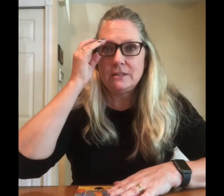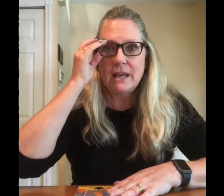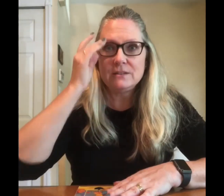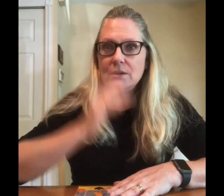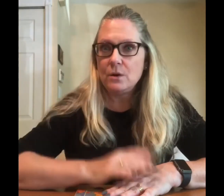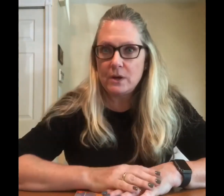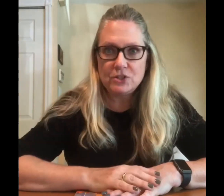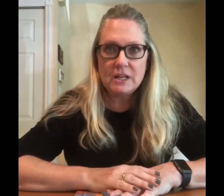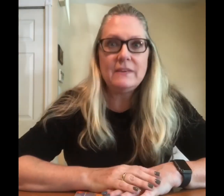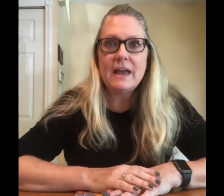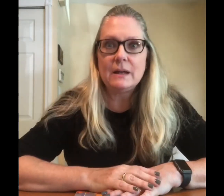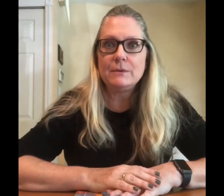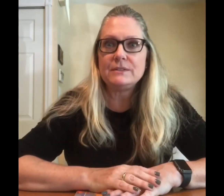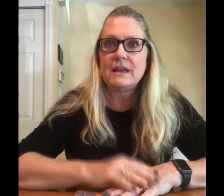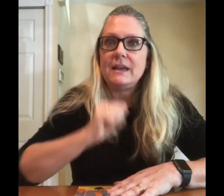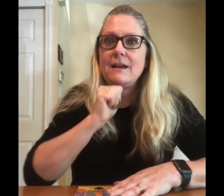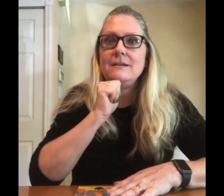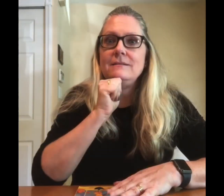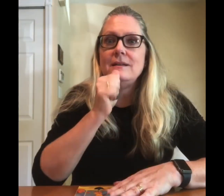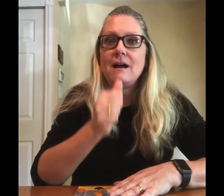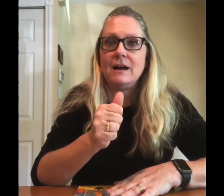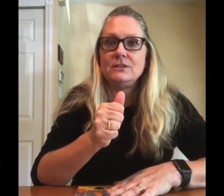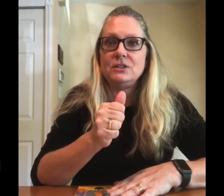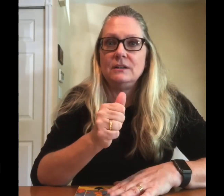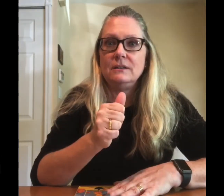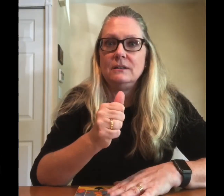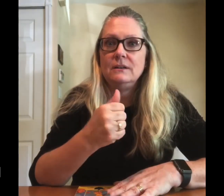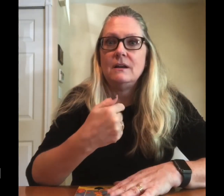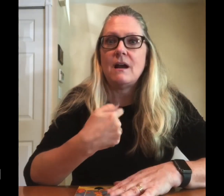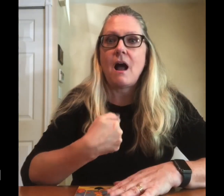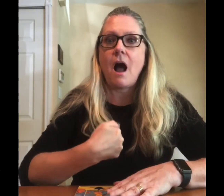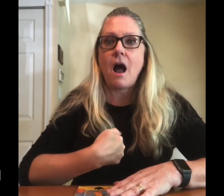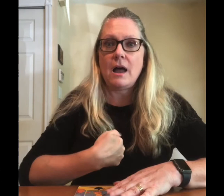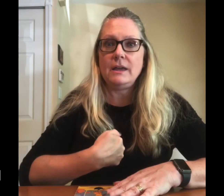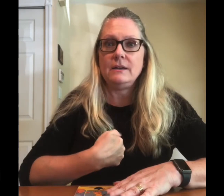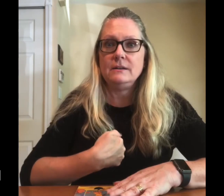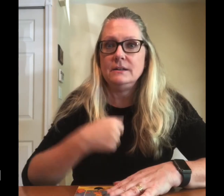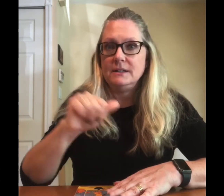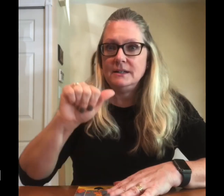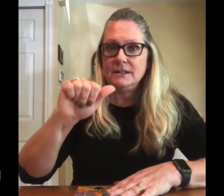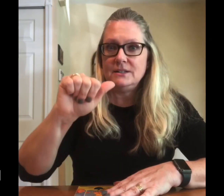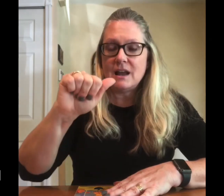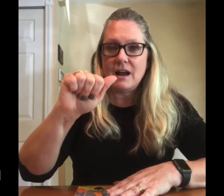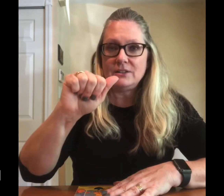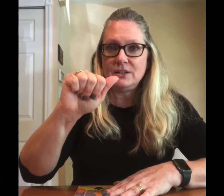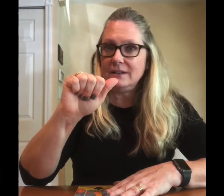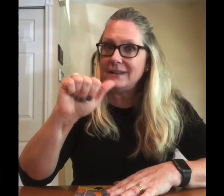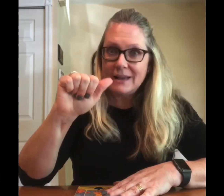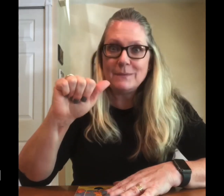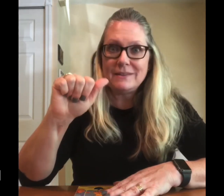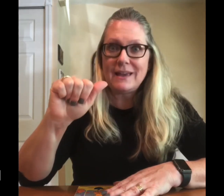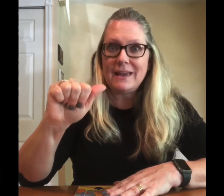asking a question and the animals say not I. Not again with the A.